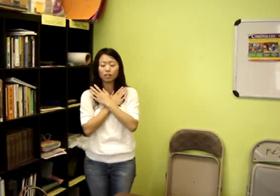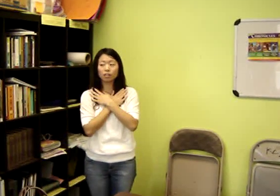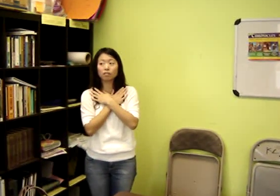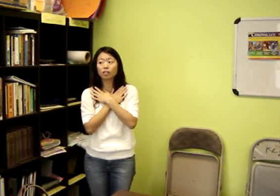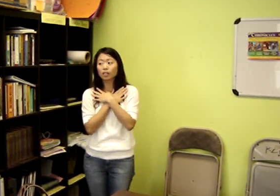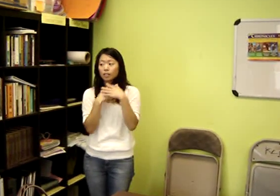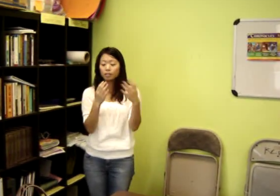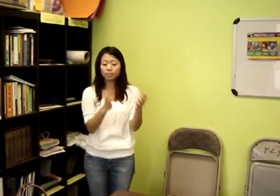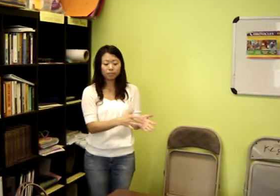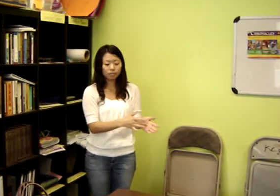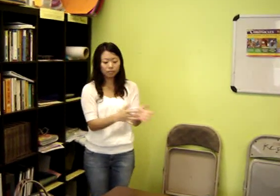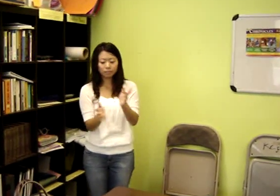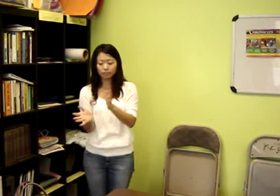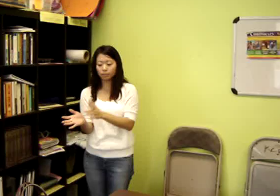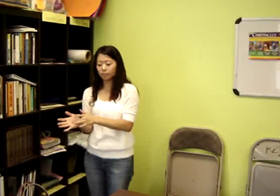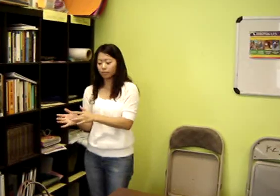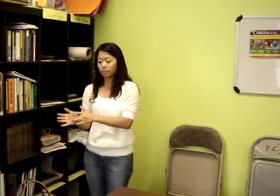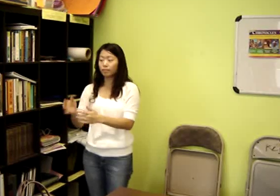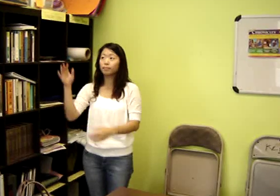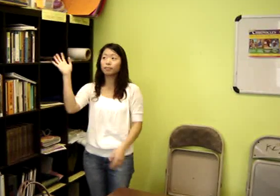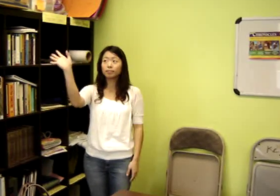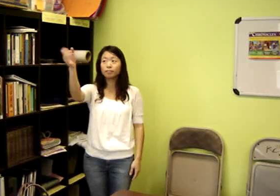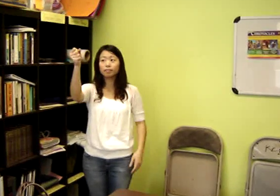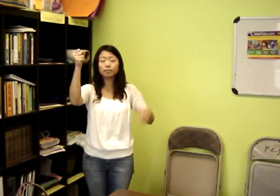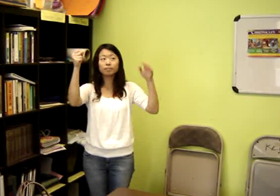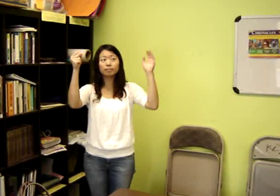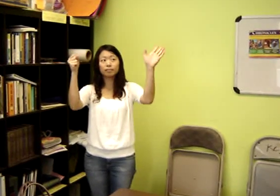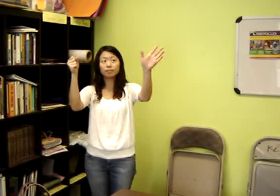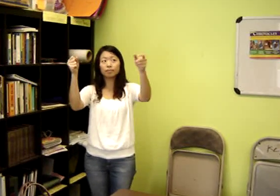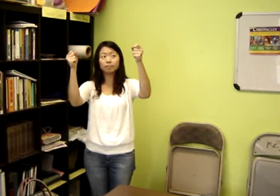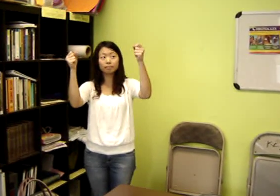love. Jesus, you are a faithful friend.